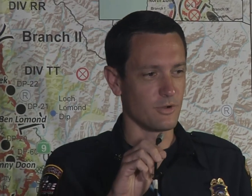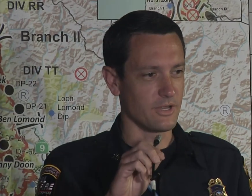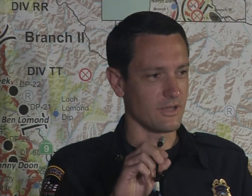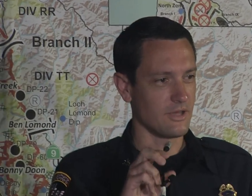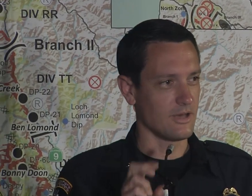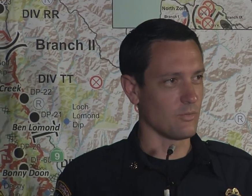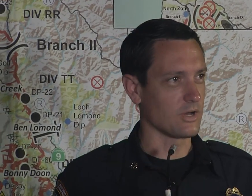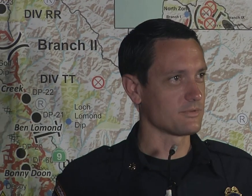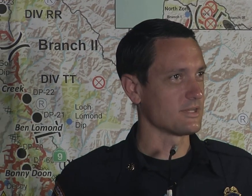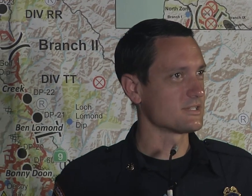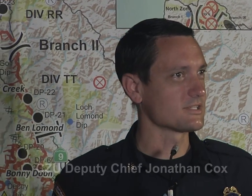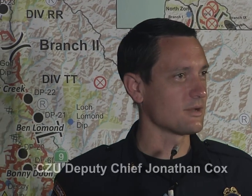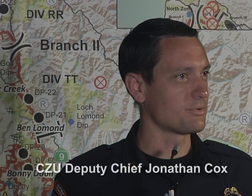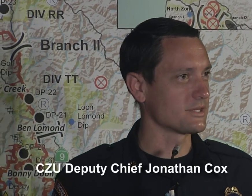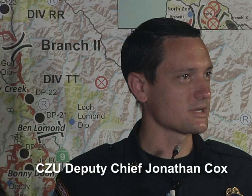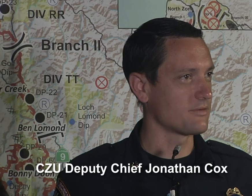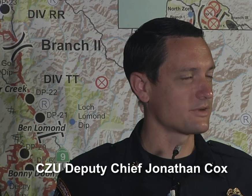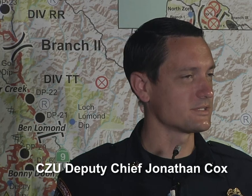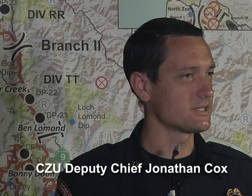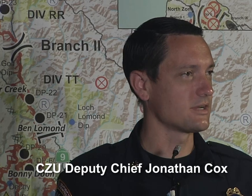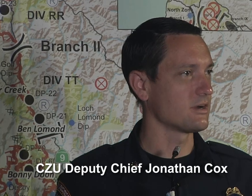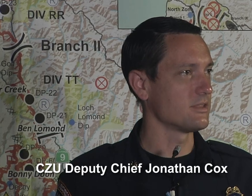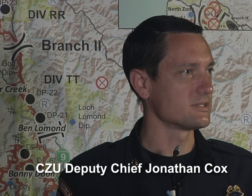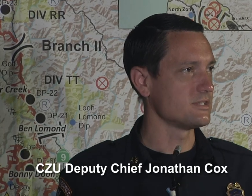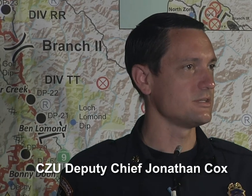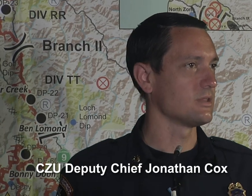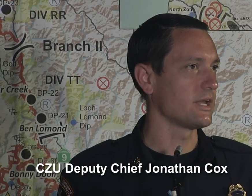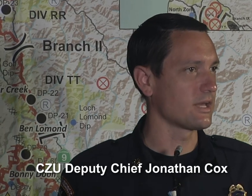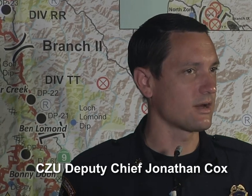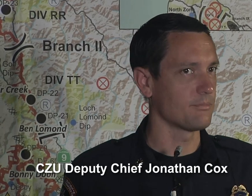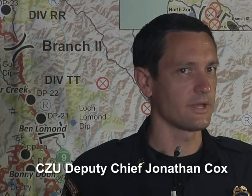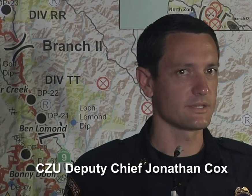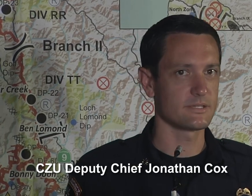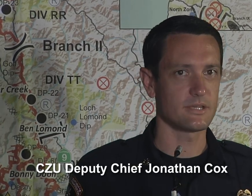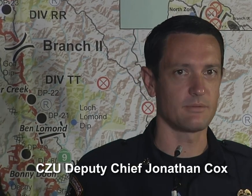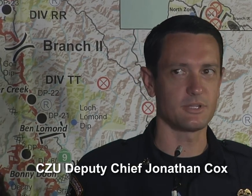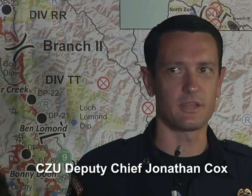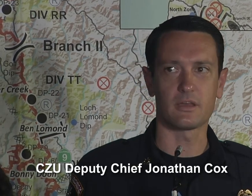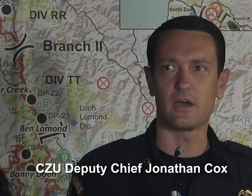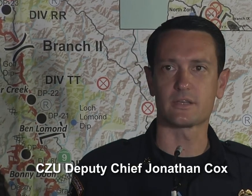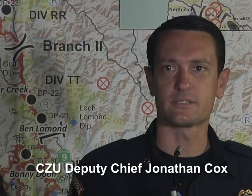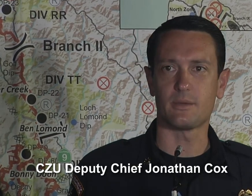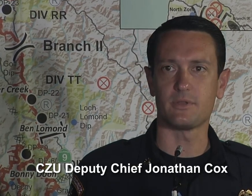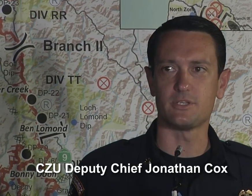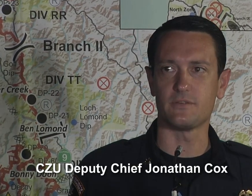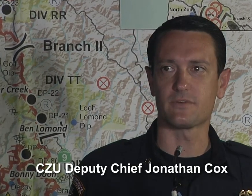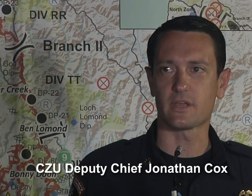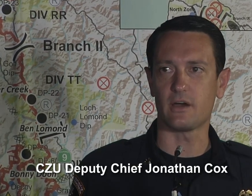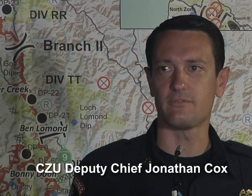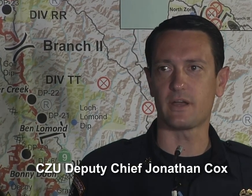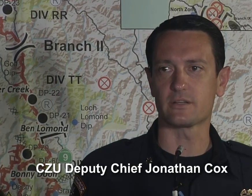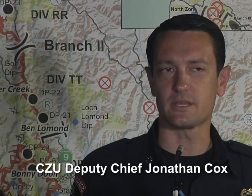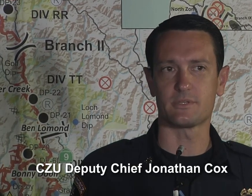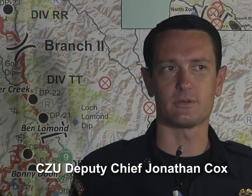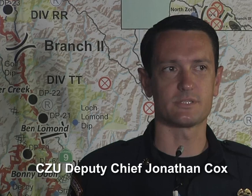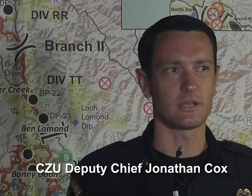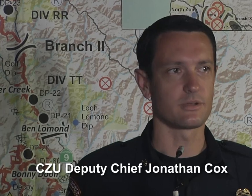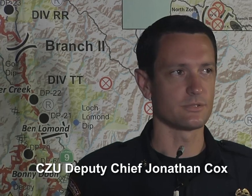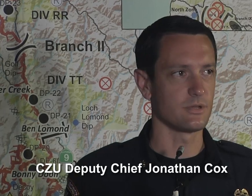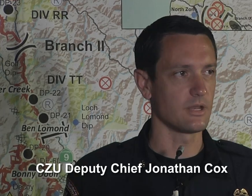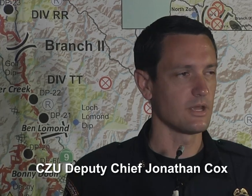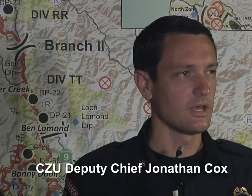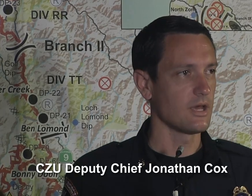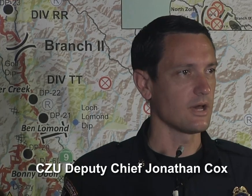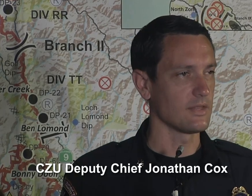Good morning. Welcome to the 6 a.m. press conference here on the CZU Lightning Complex. I'm Jonathan Cox, Deputy Chief for Cal Fire San Mateo